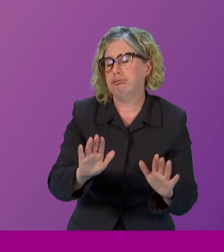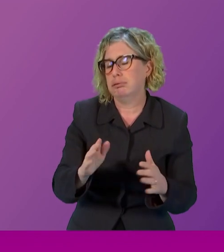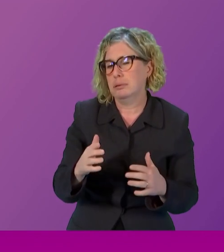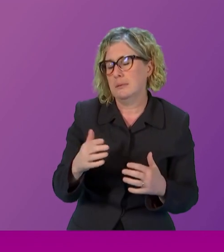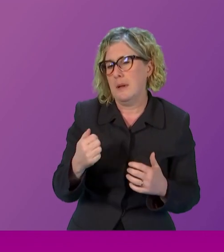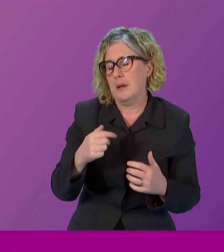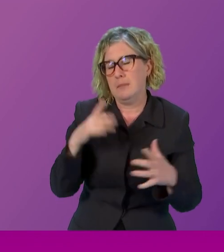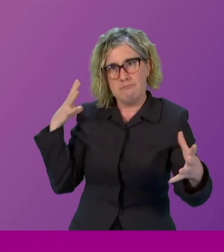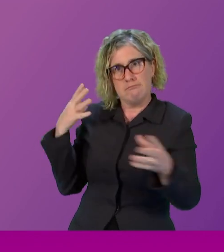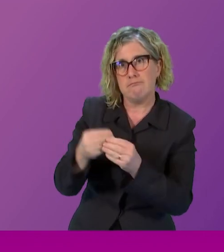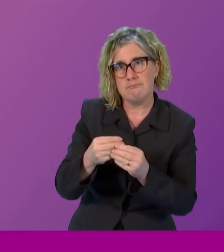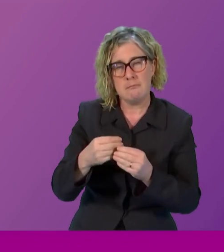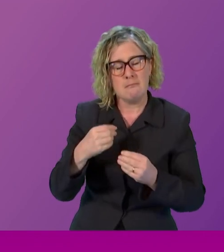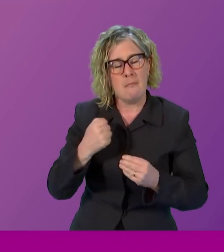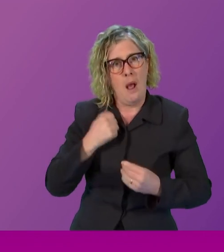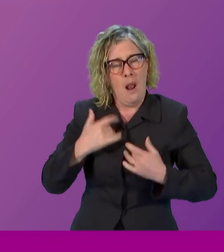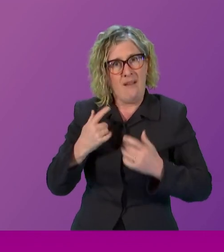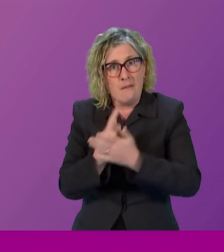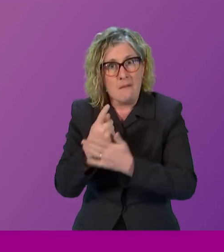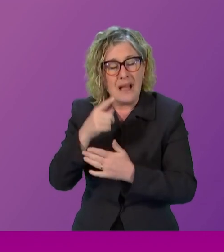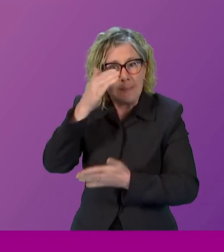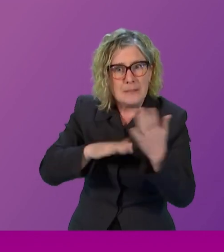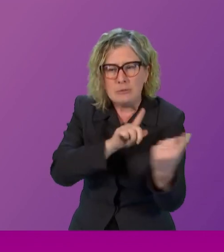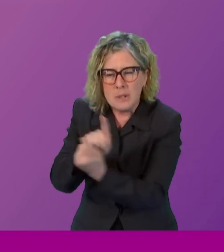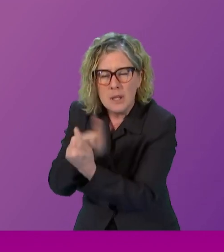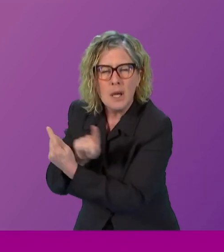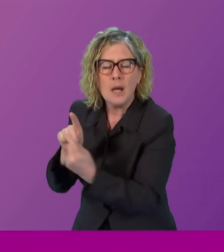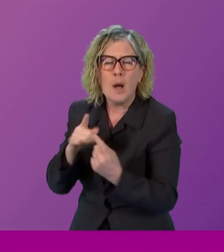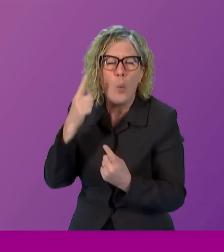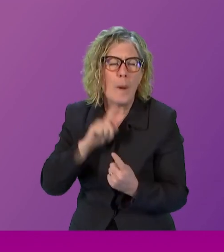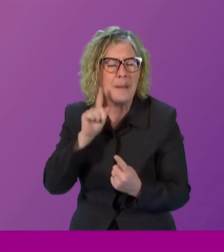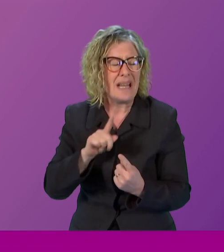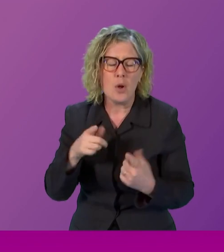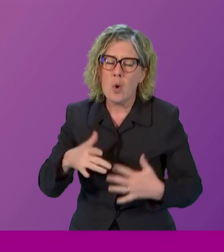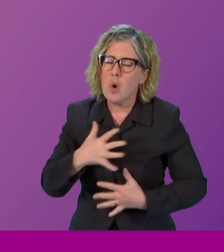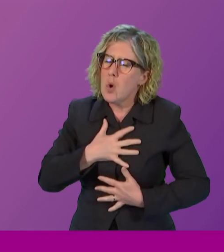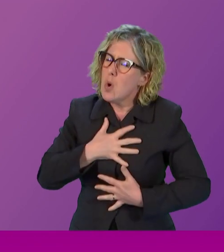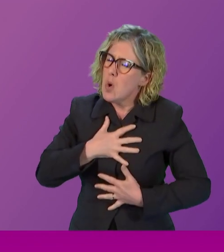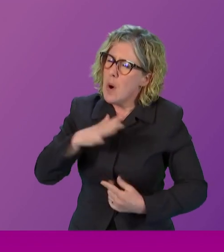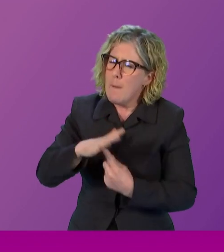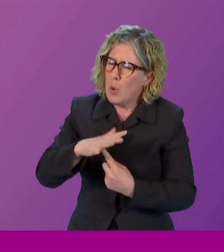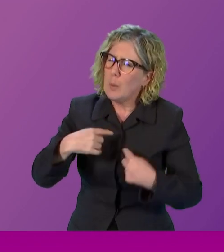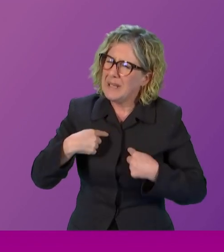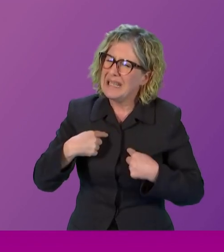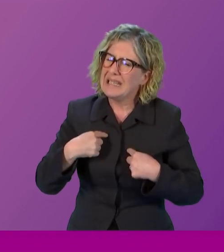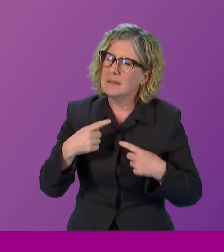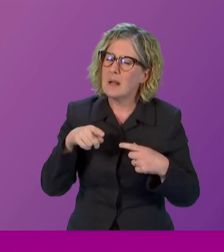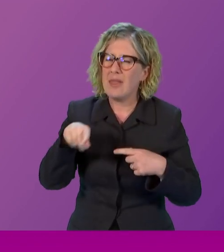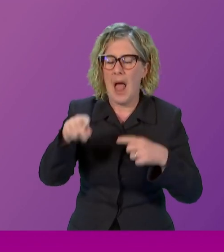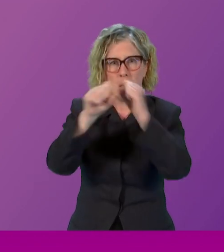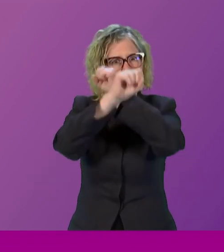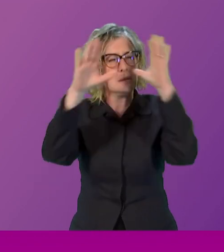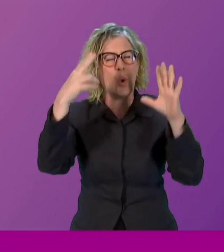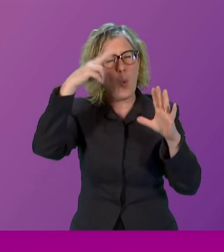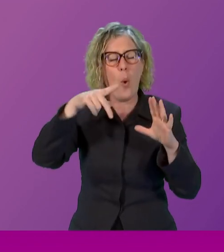what that has meant to me. For me, over these past eight years, sisterhood hasn't been an abstract concept